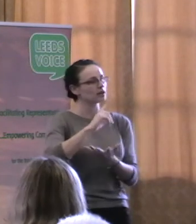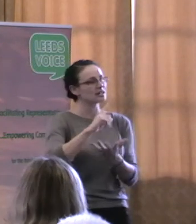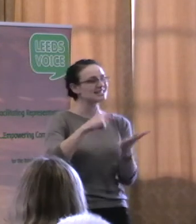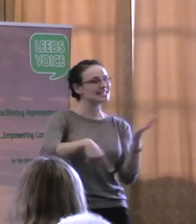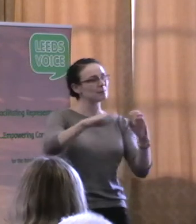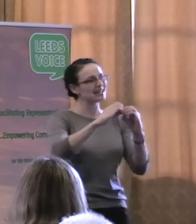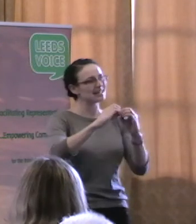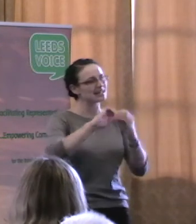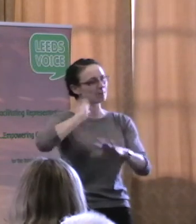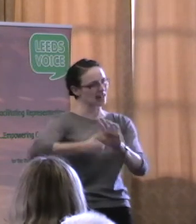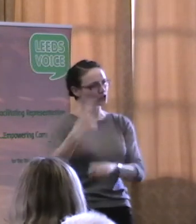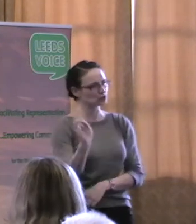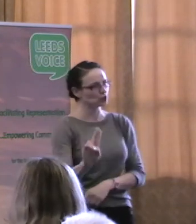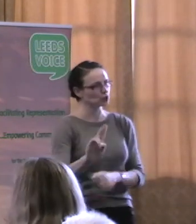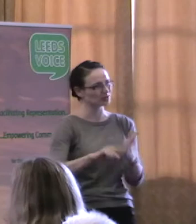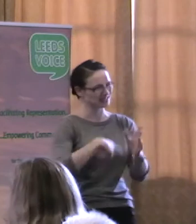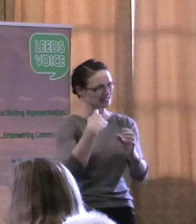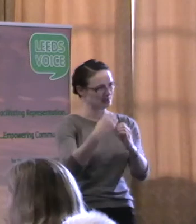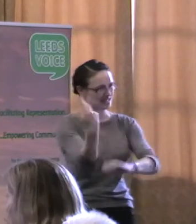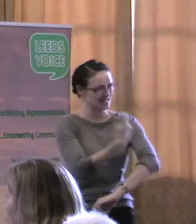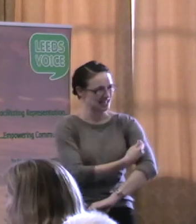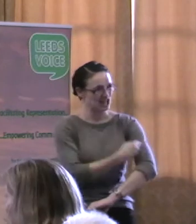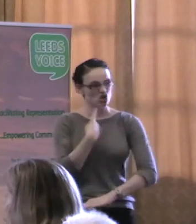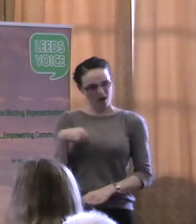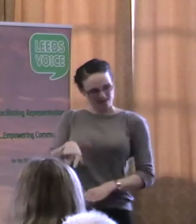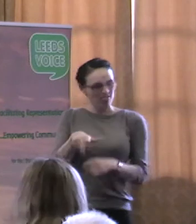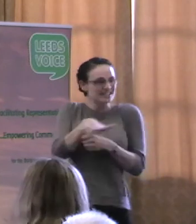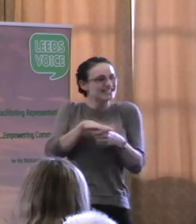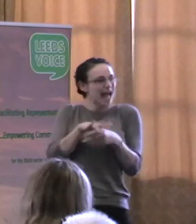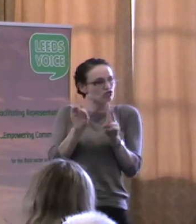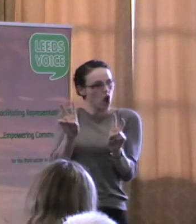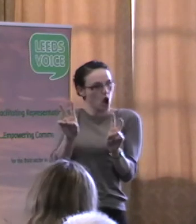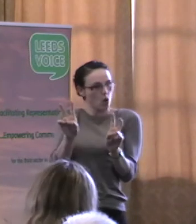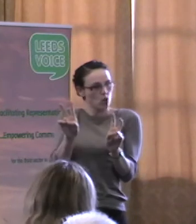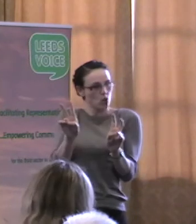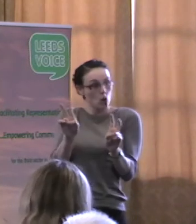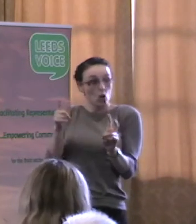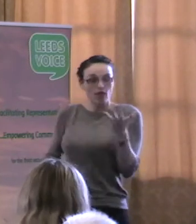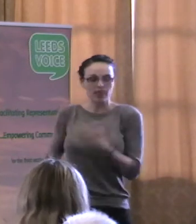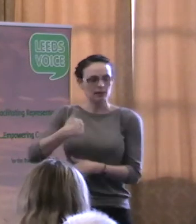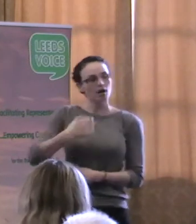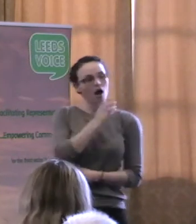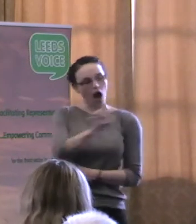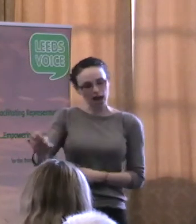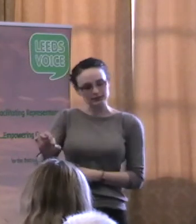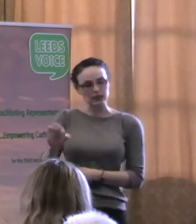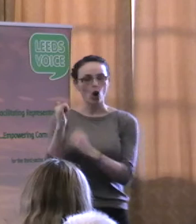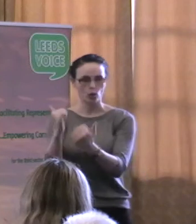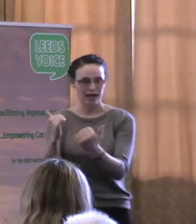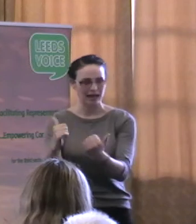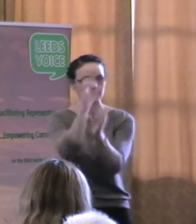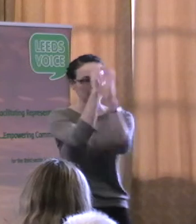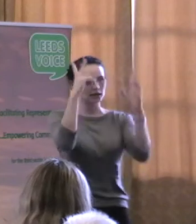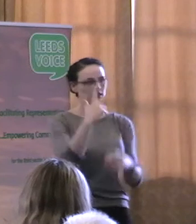so, the scenario went through the scenario, and then I said to everybody, right, it's 2013, how are we going to deal with this